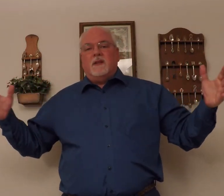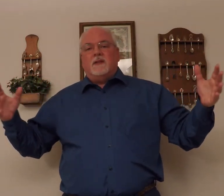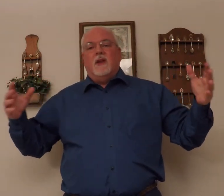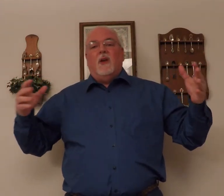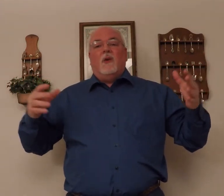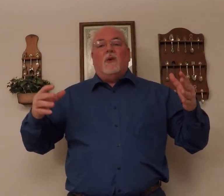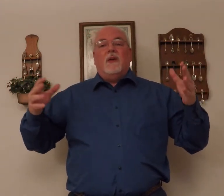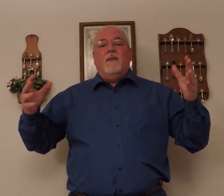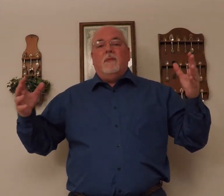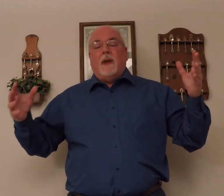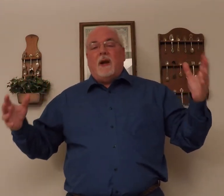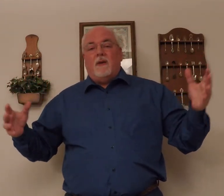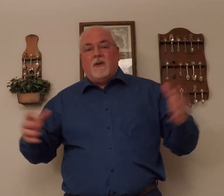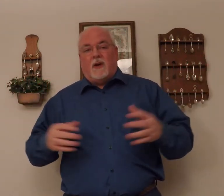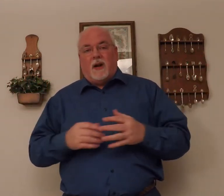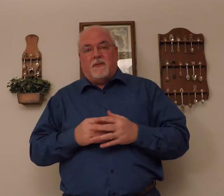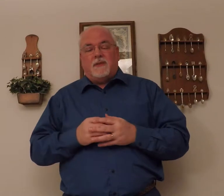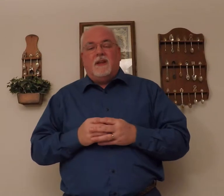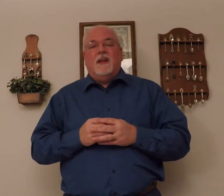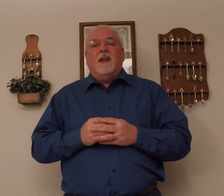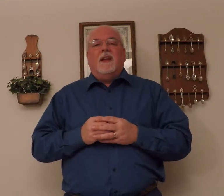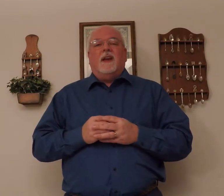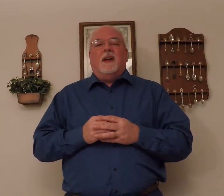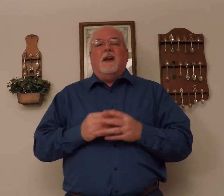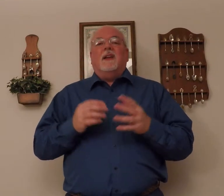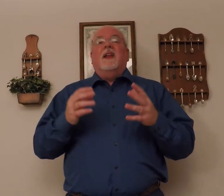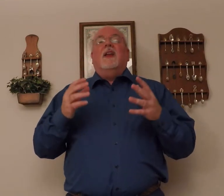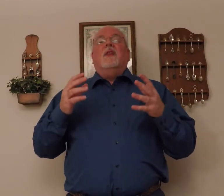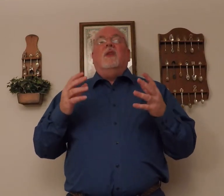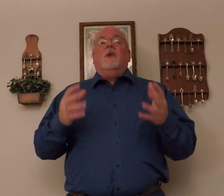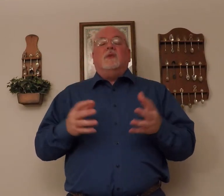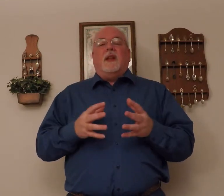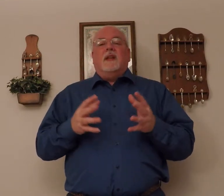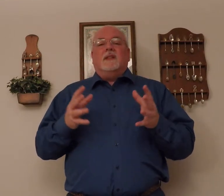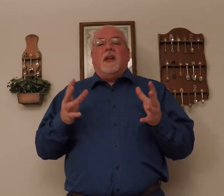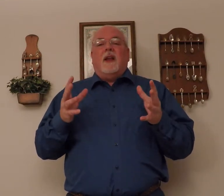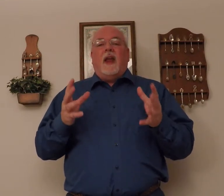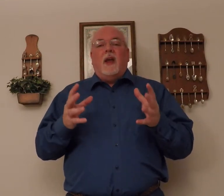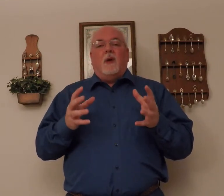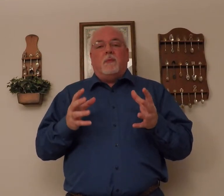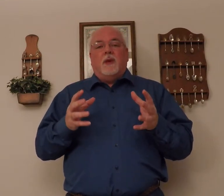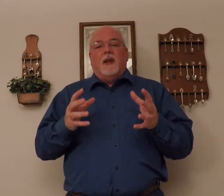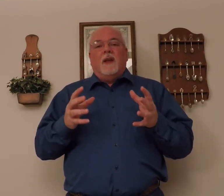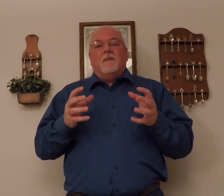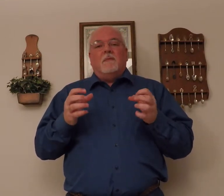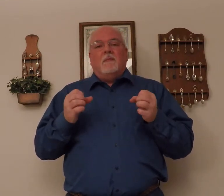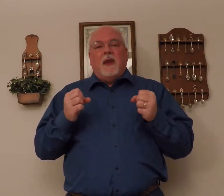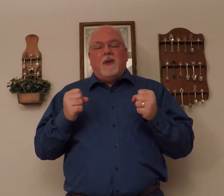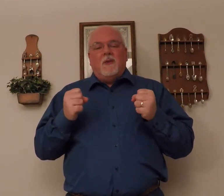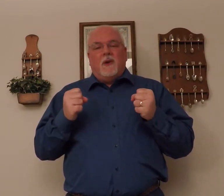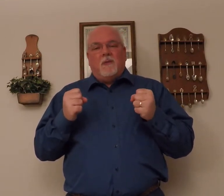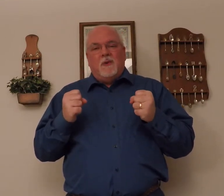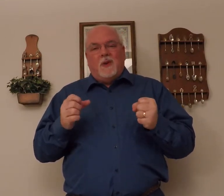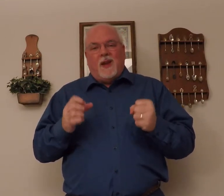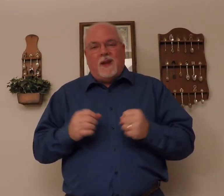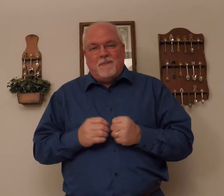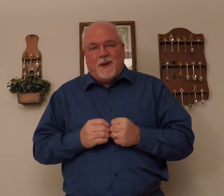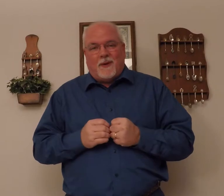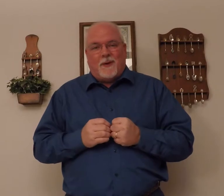or even paragraphs, those things can help make you communicate better.